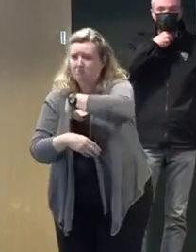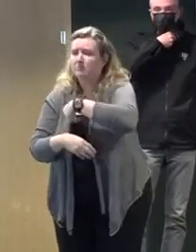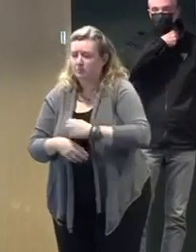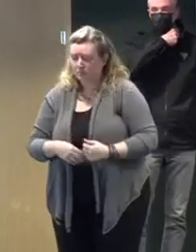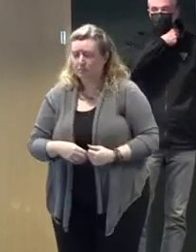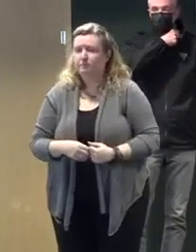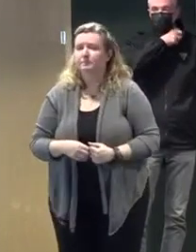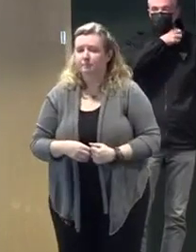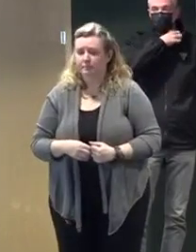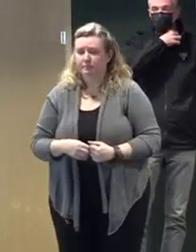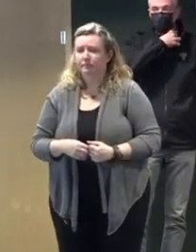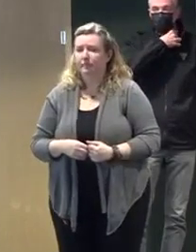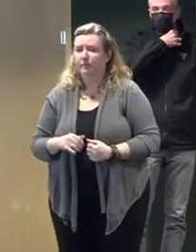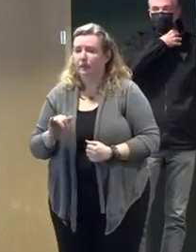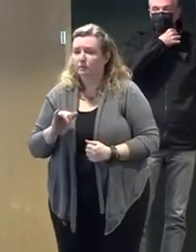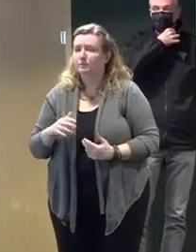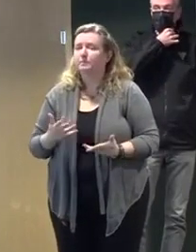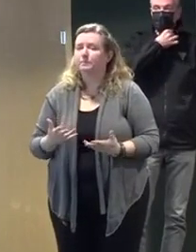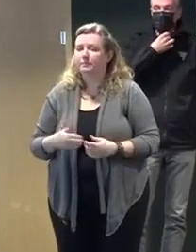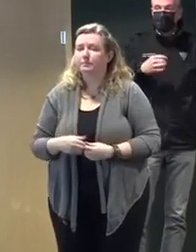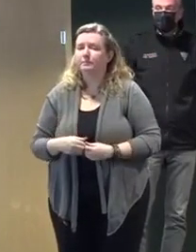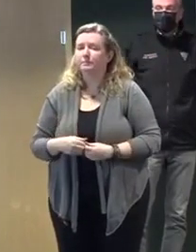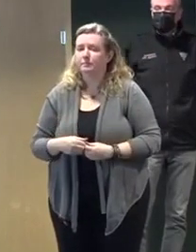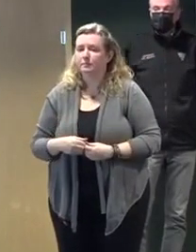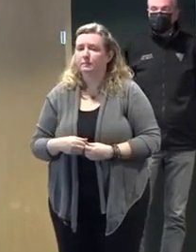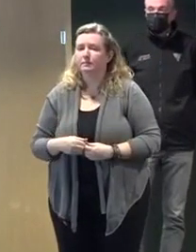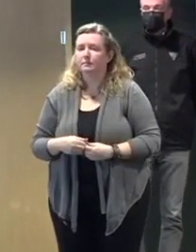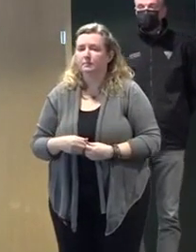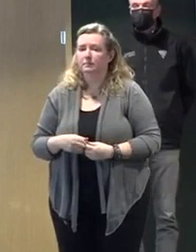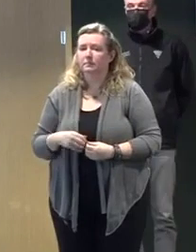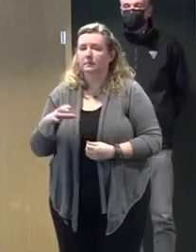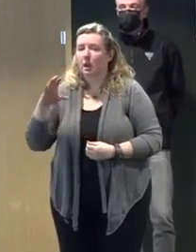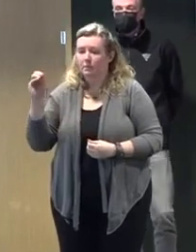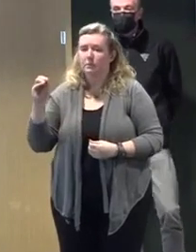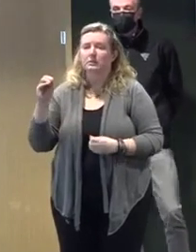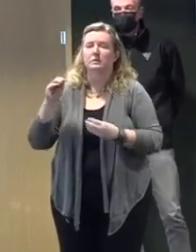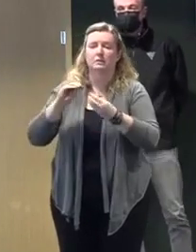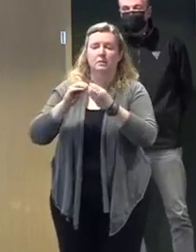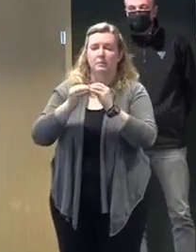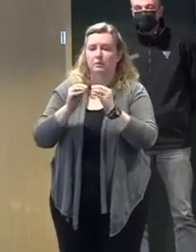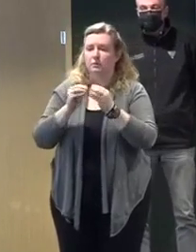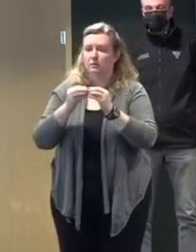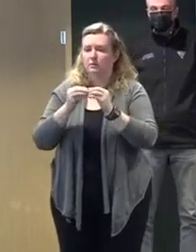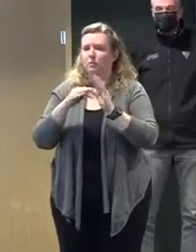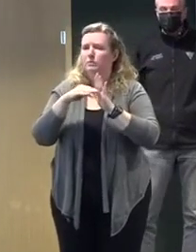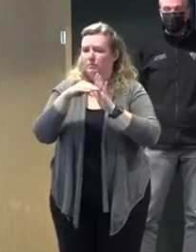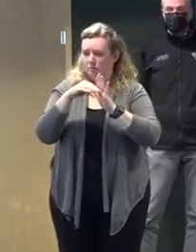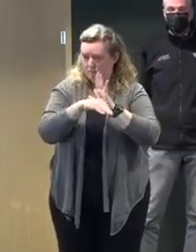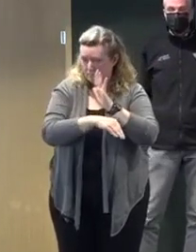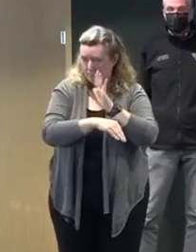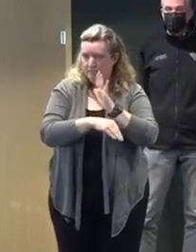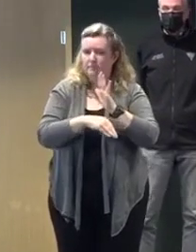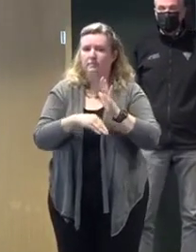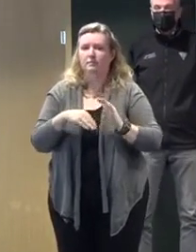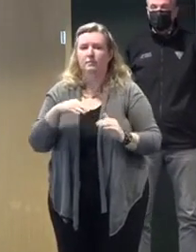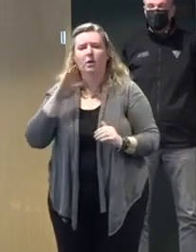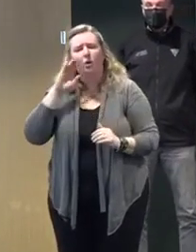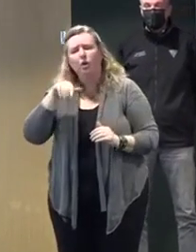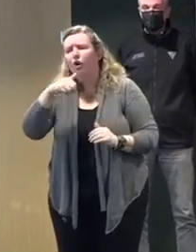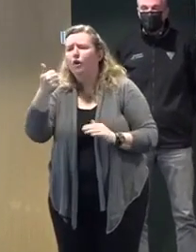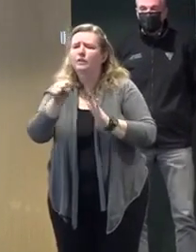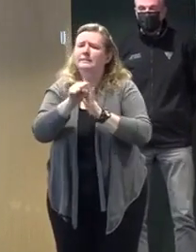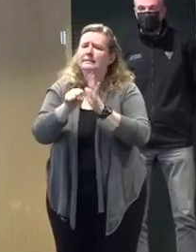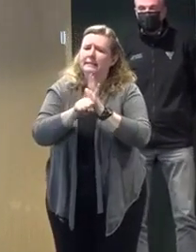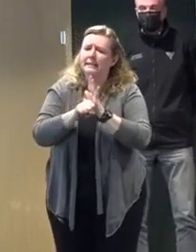staff, as the Governor said, the numbers have gone way down. So I know that other states and some of you have asked us about our COVID response.